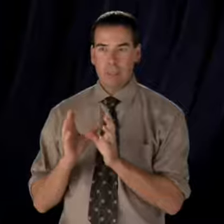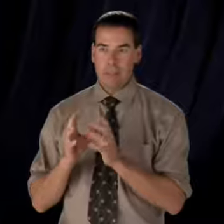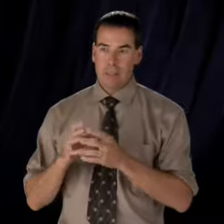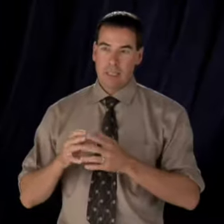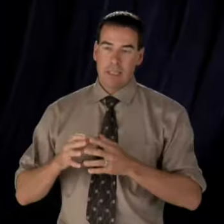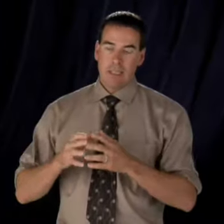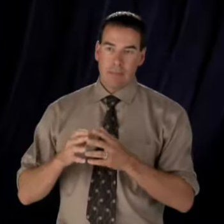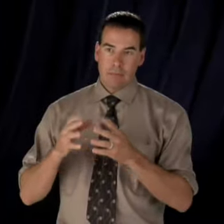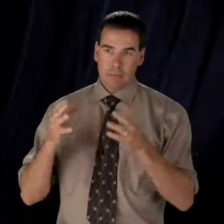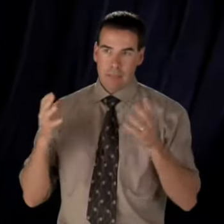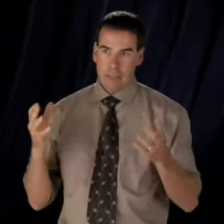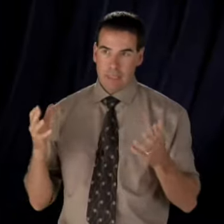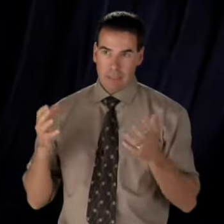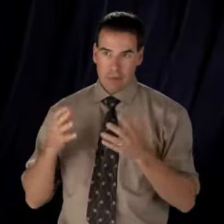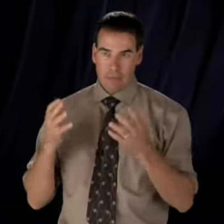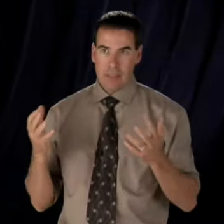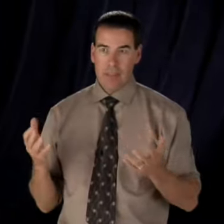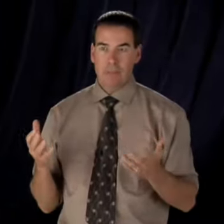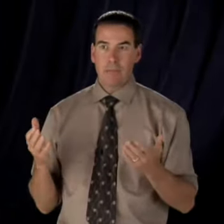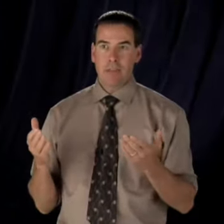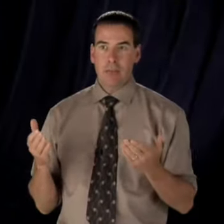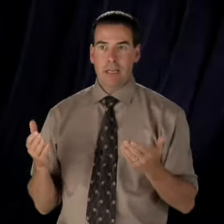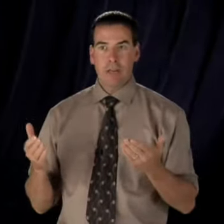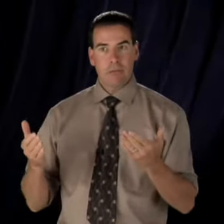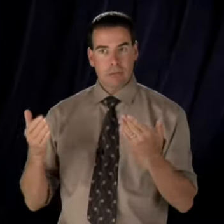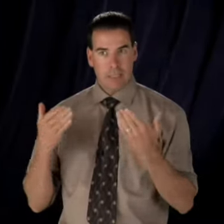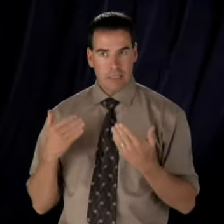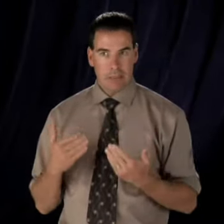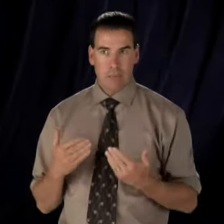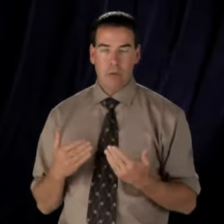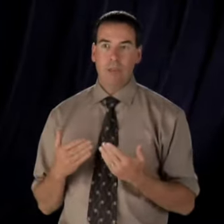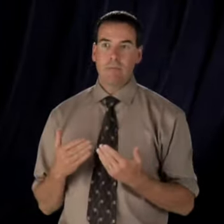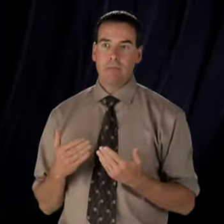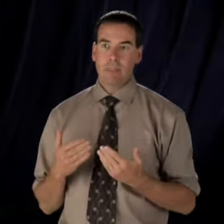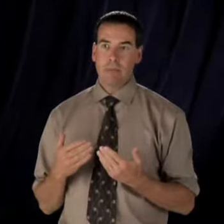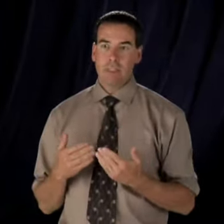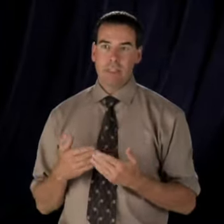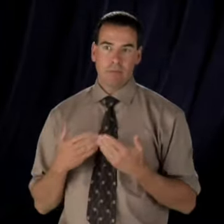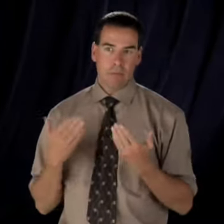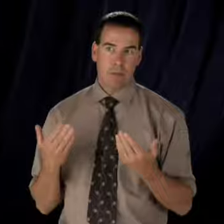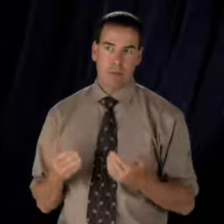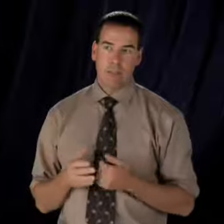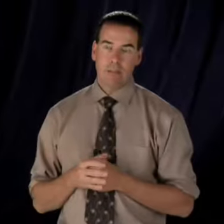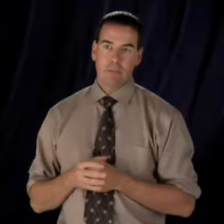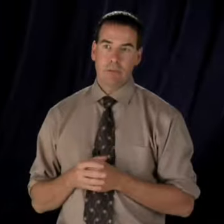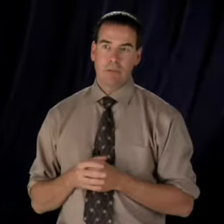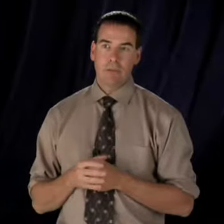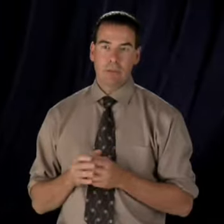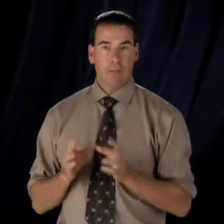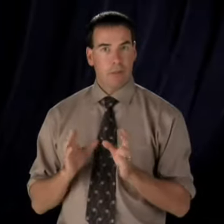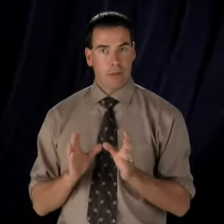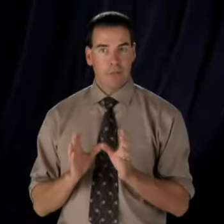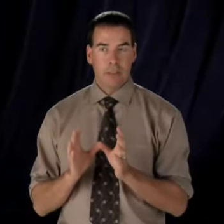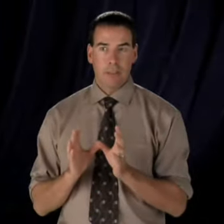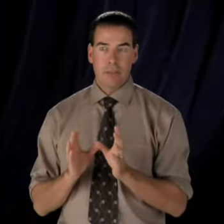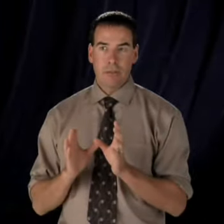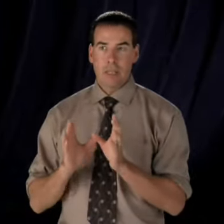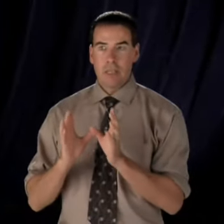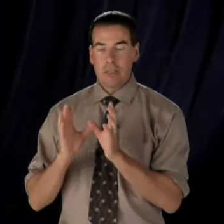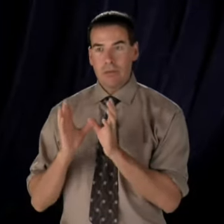because the office has so much power to get to the bottom of something, is a very valuable tool that Parliament can use to